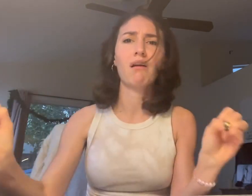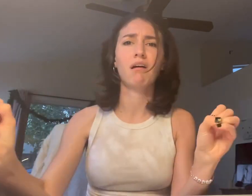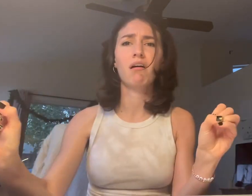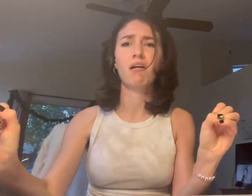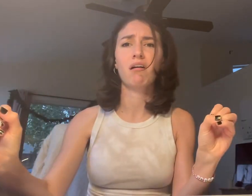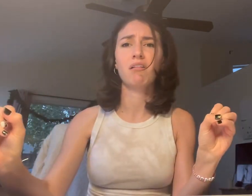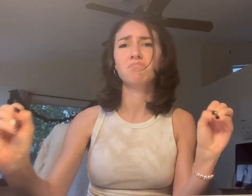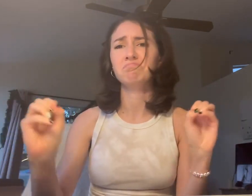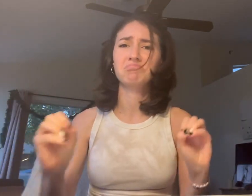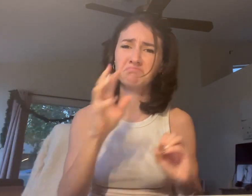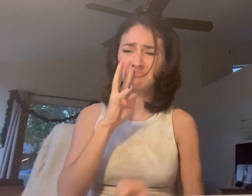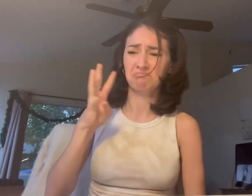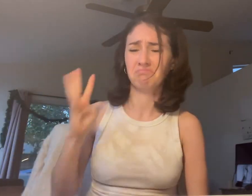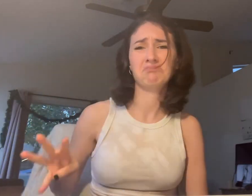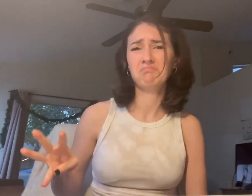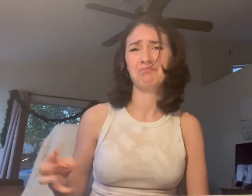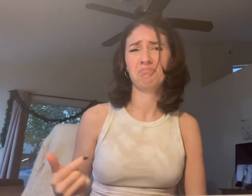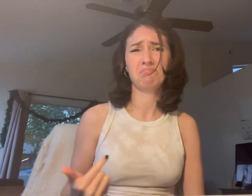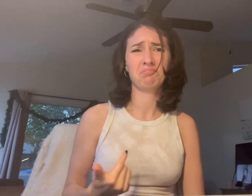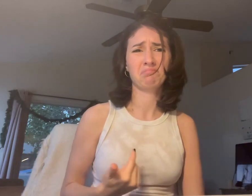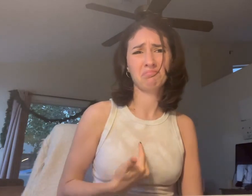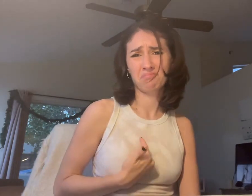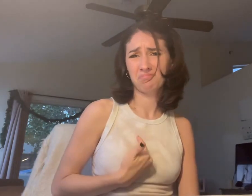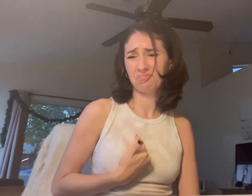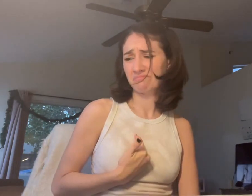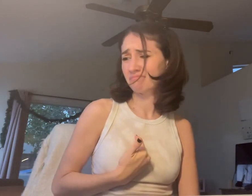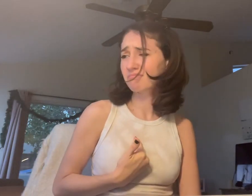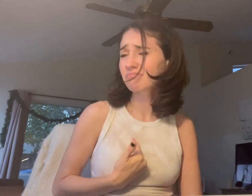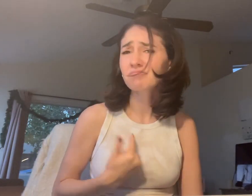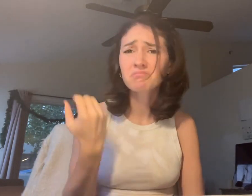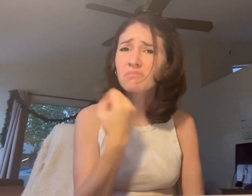Hey, God thinks nobody's there.